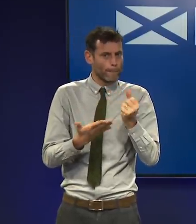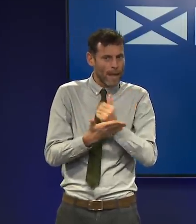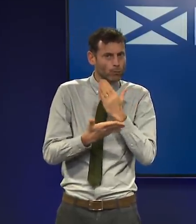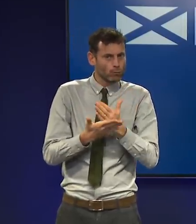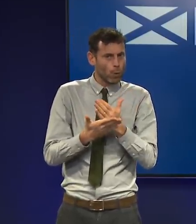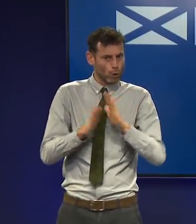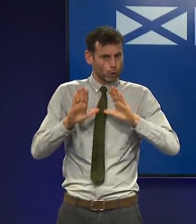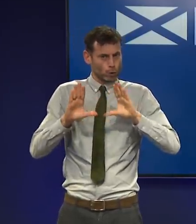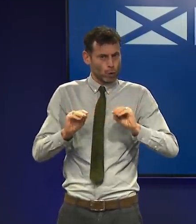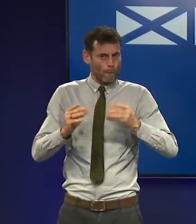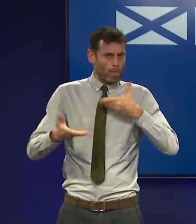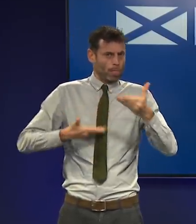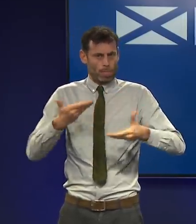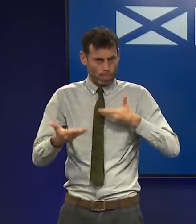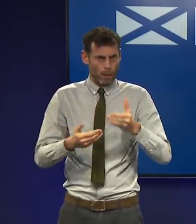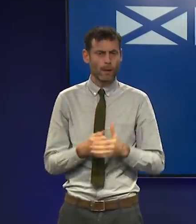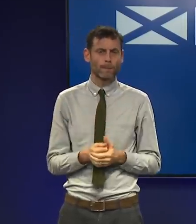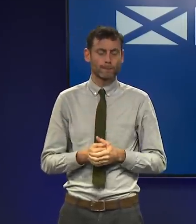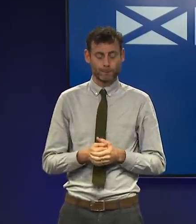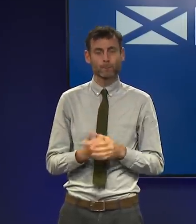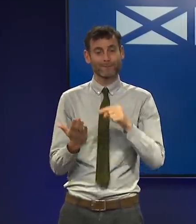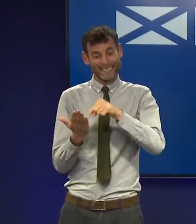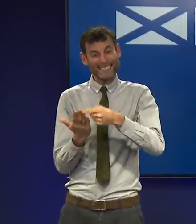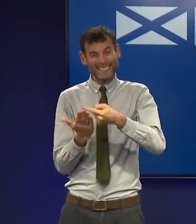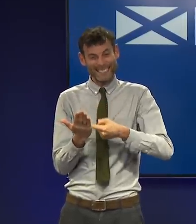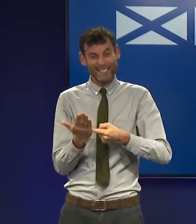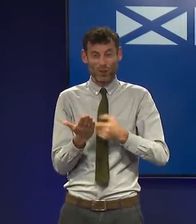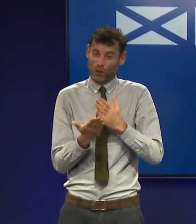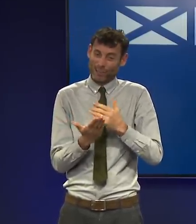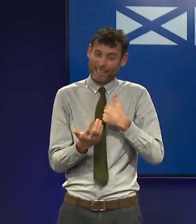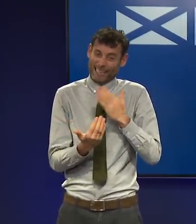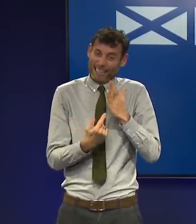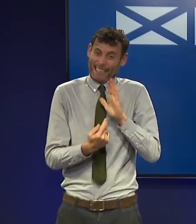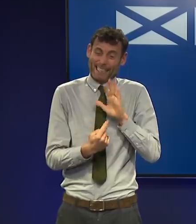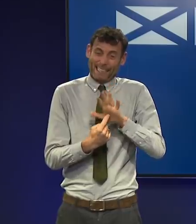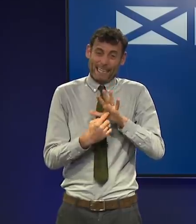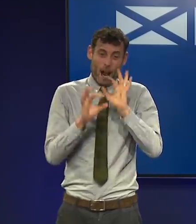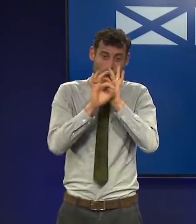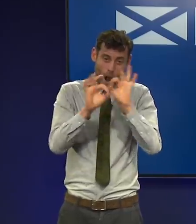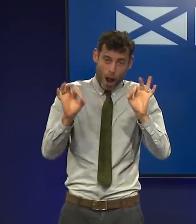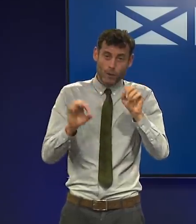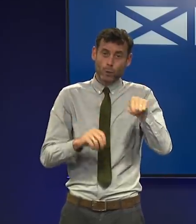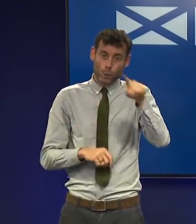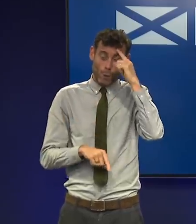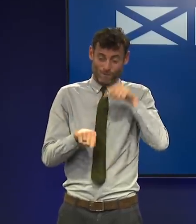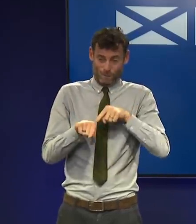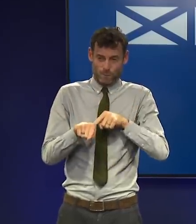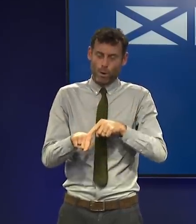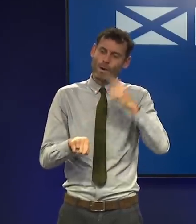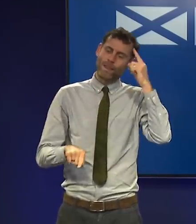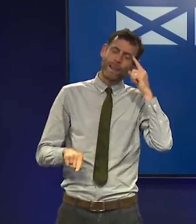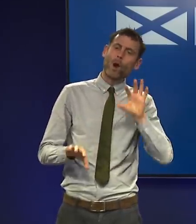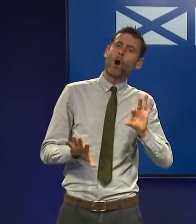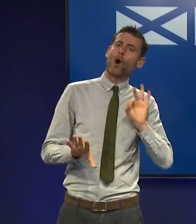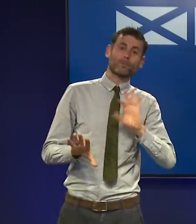at this stage. These steps are now vital, so I'm asking everybody not to see this as optional. Firstly, get